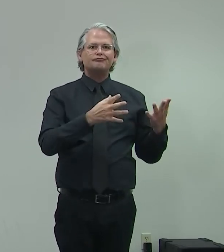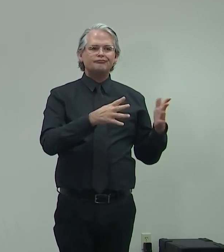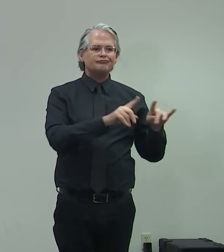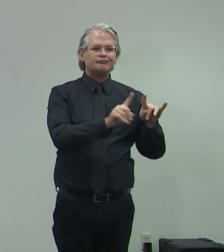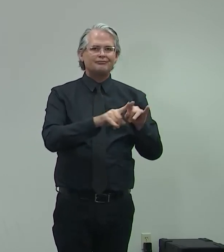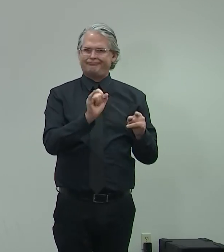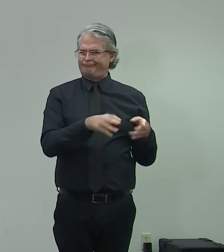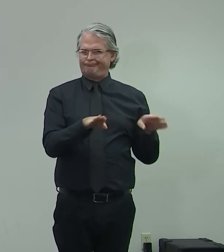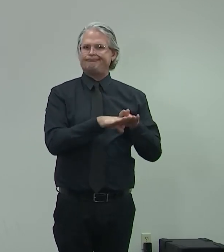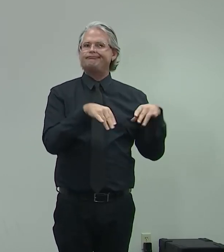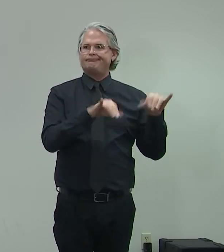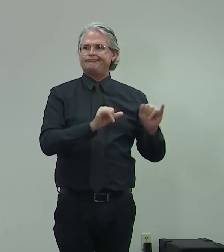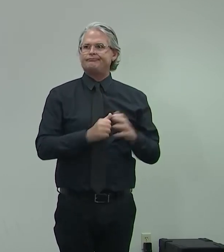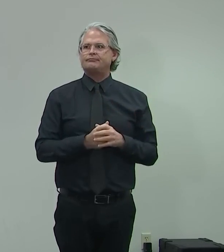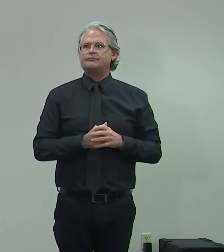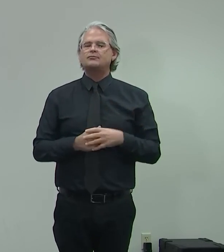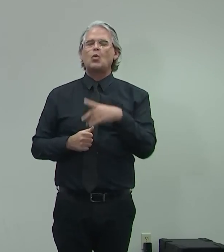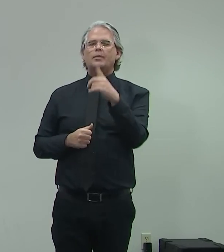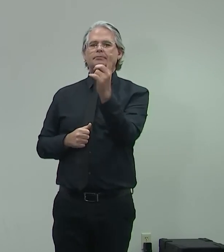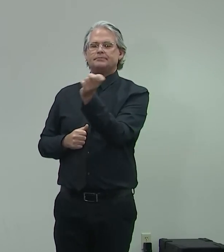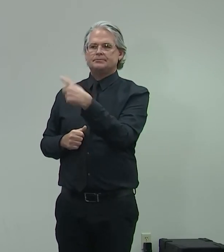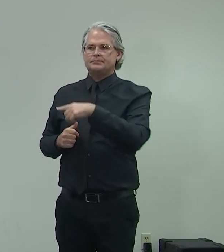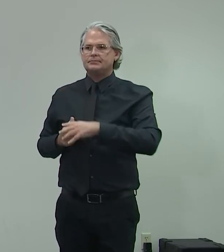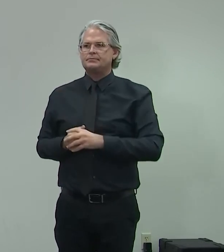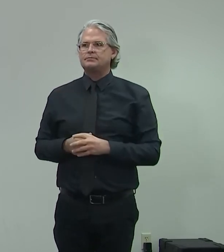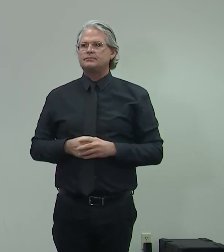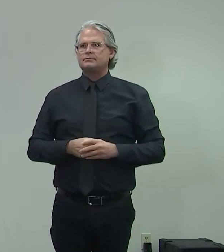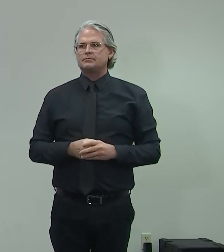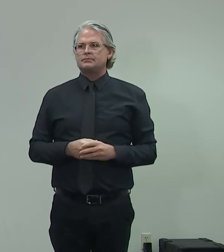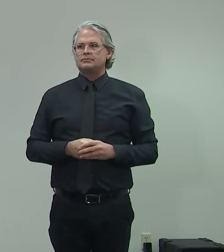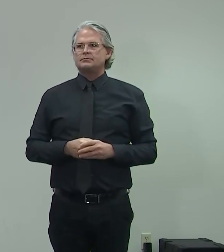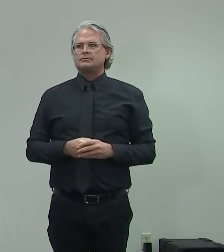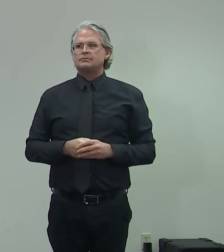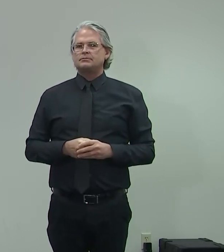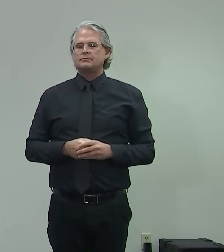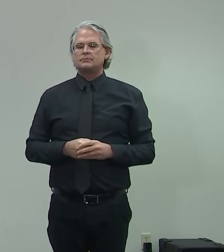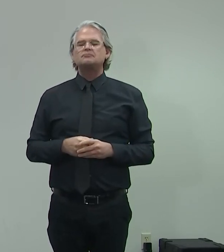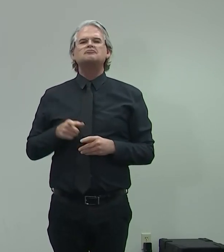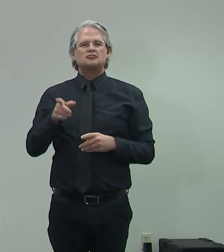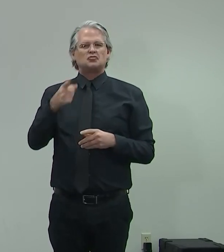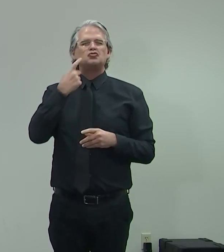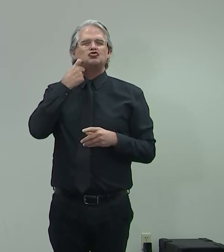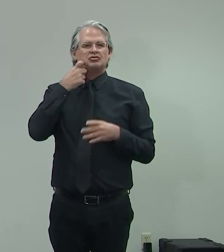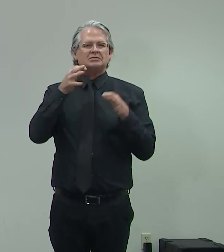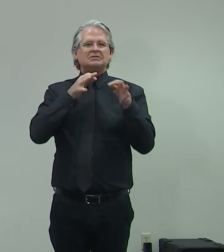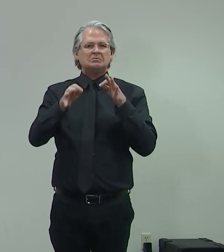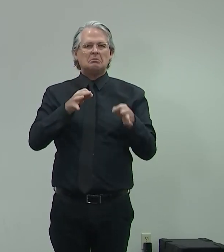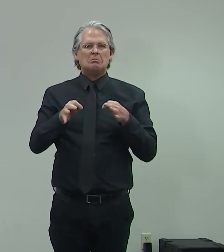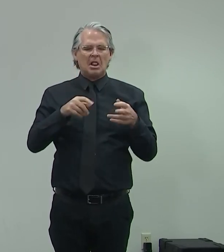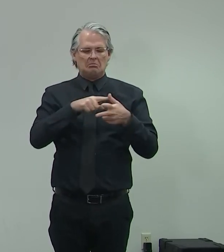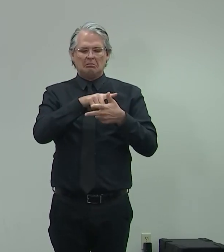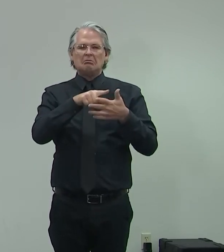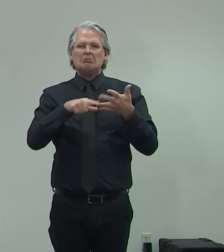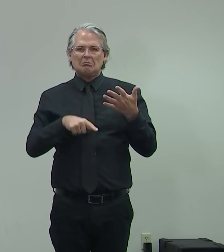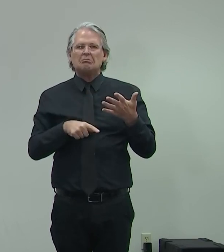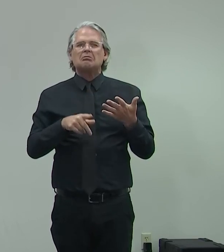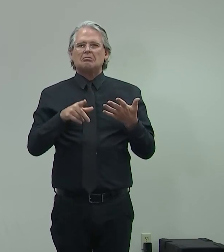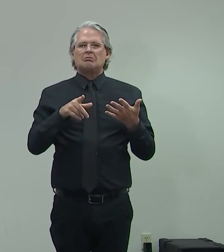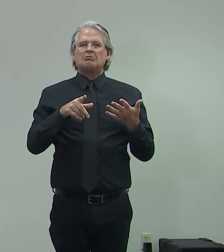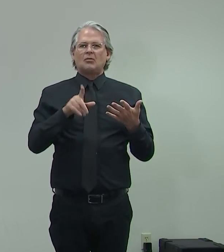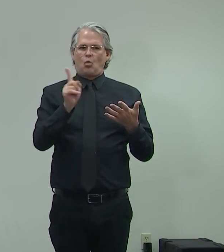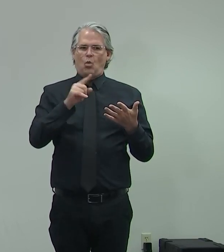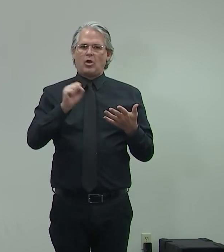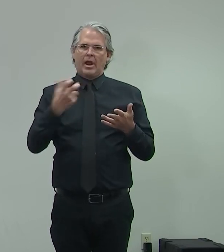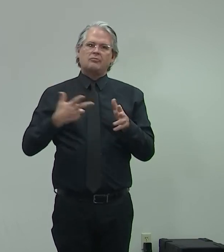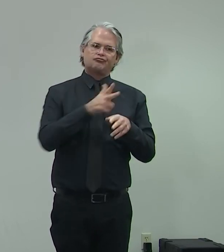I go ahead. John. So you had mentioned that at, like, sites like the Fiesta Henderson and Sam Boyd, the testing was taking about three to five days to come back.